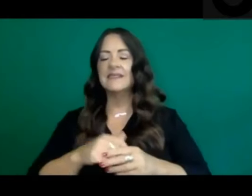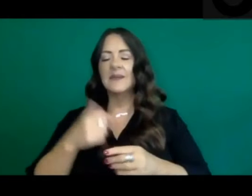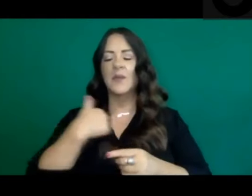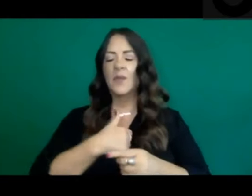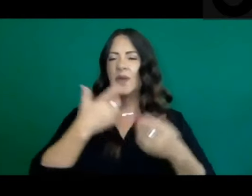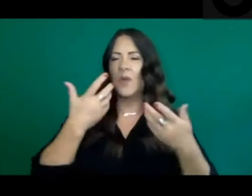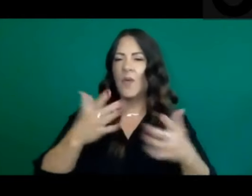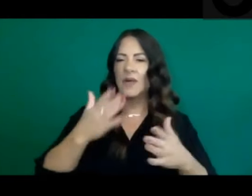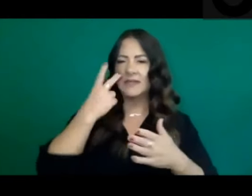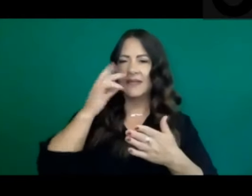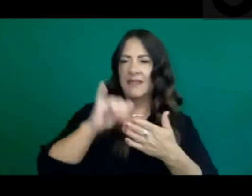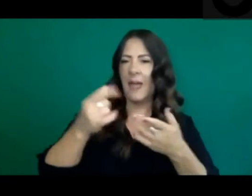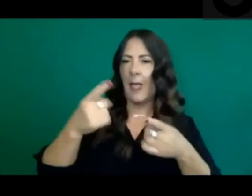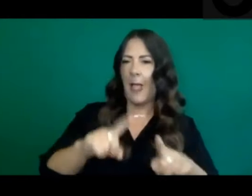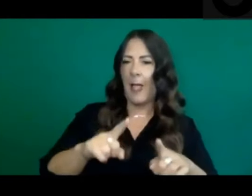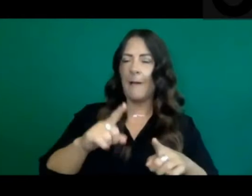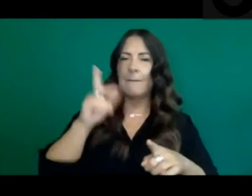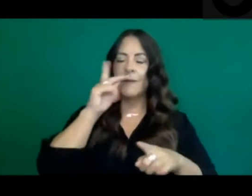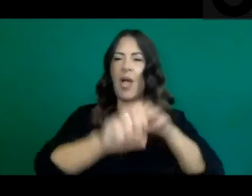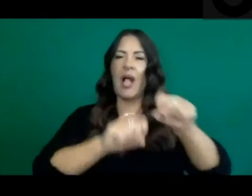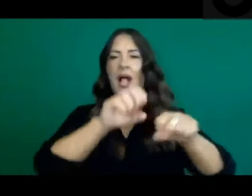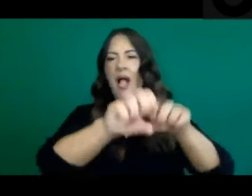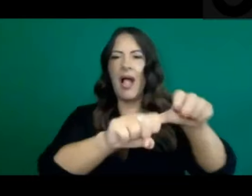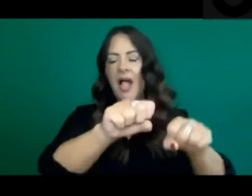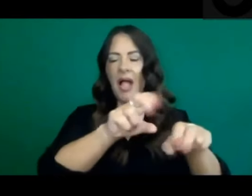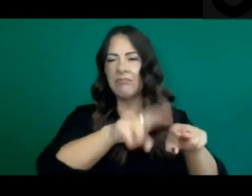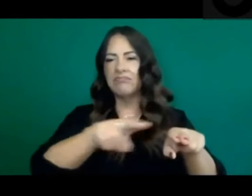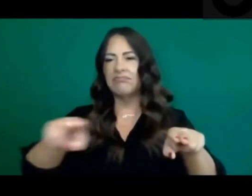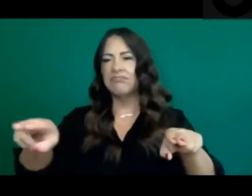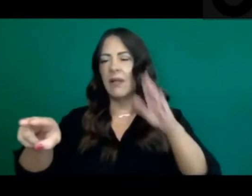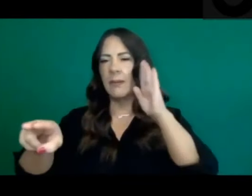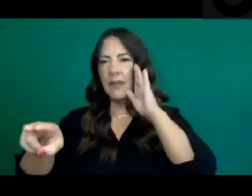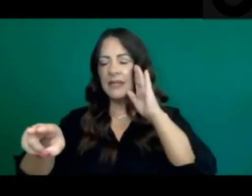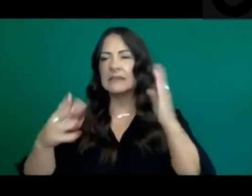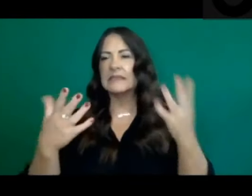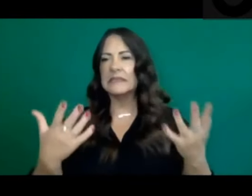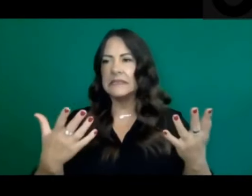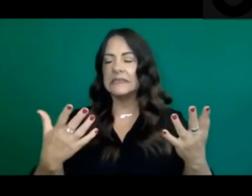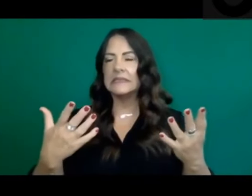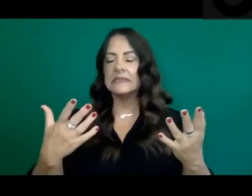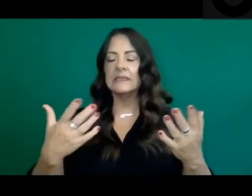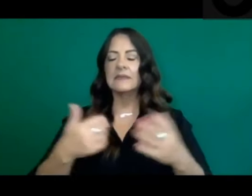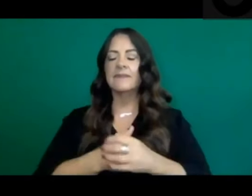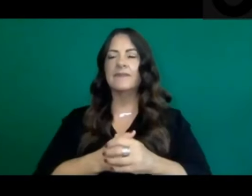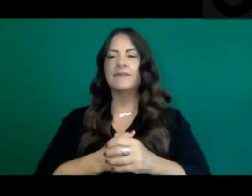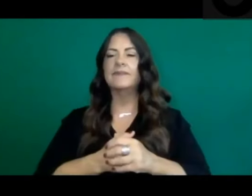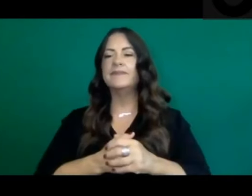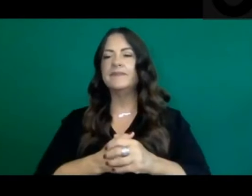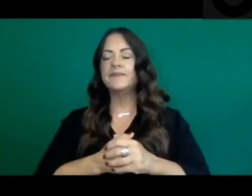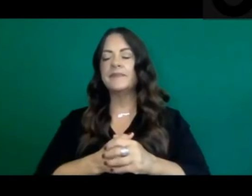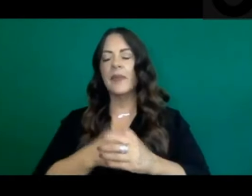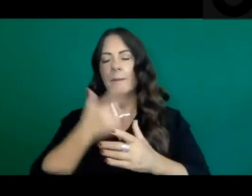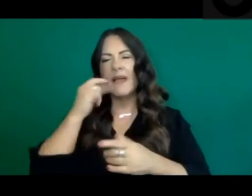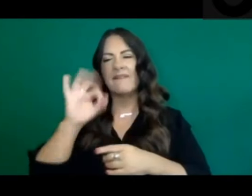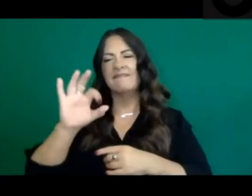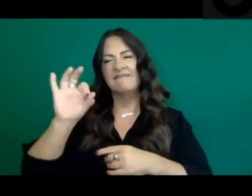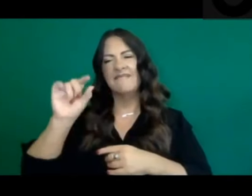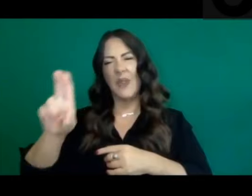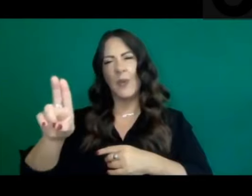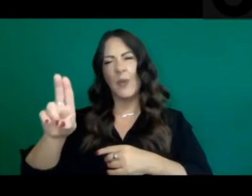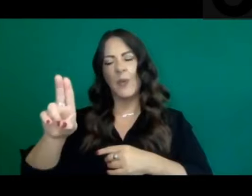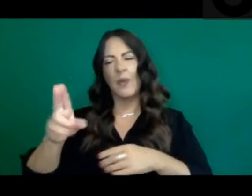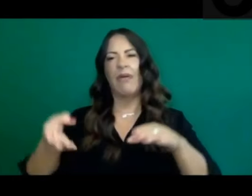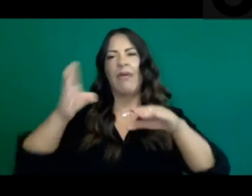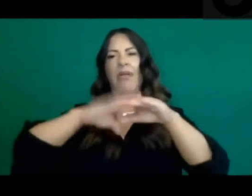cases needing hospitalization with flu. Just as a quick data